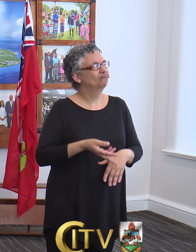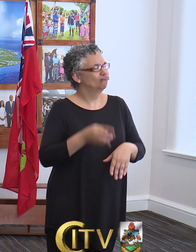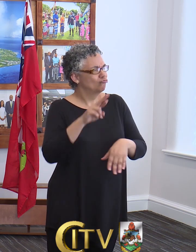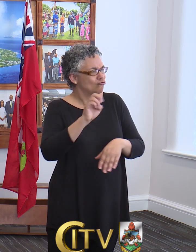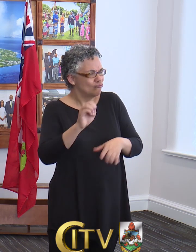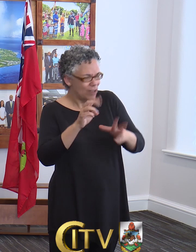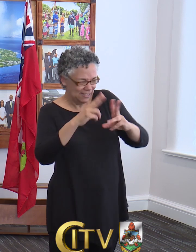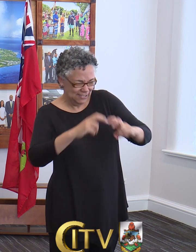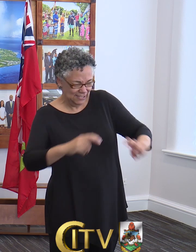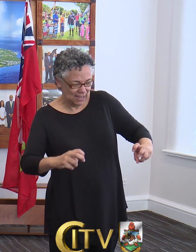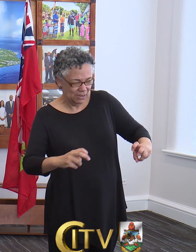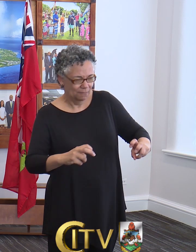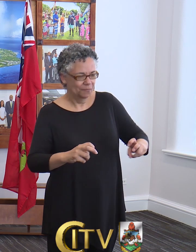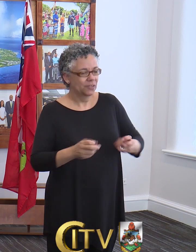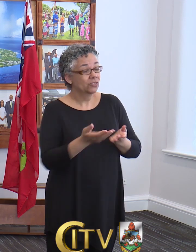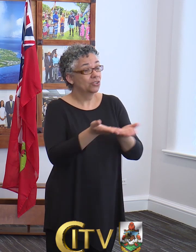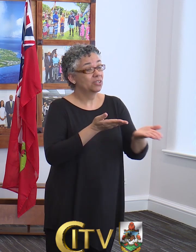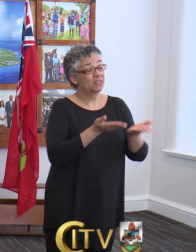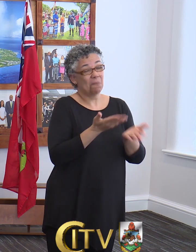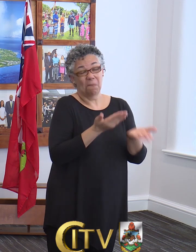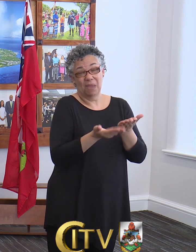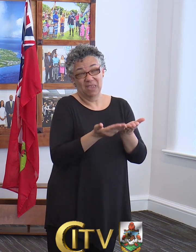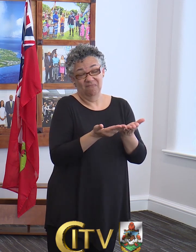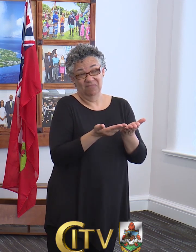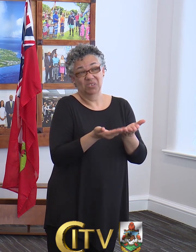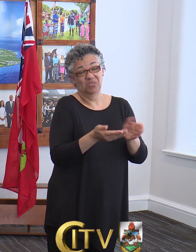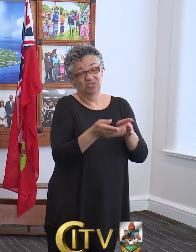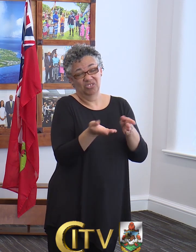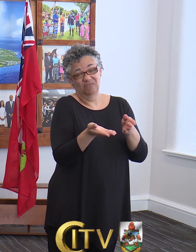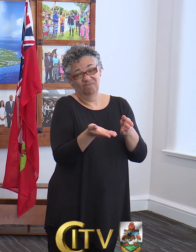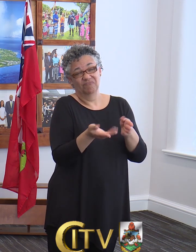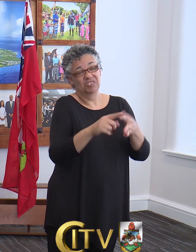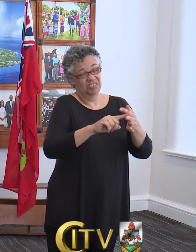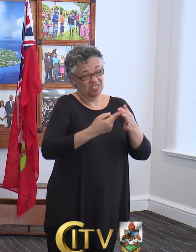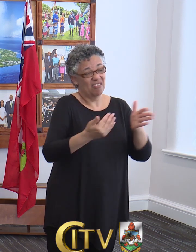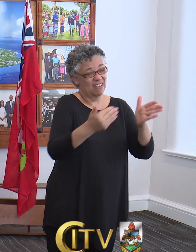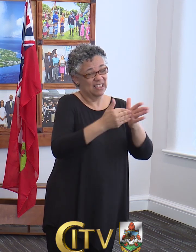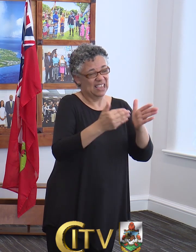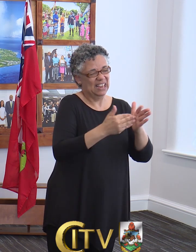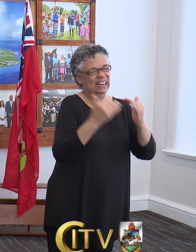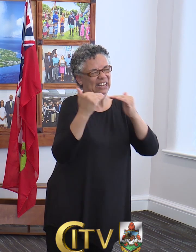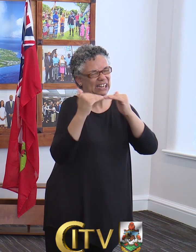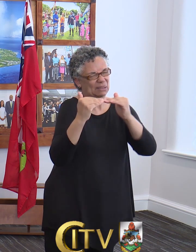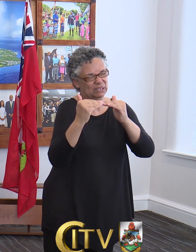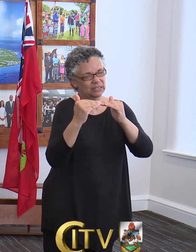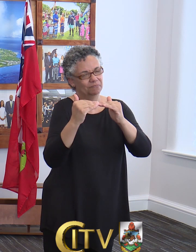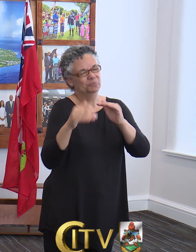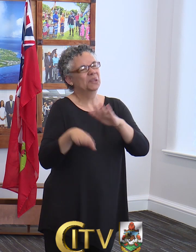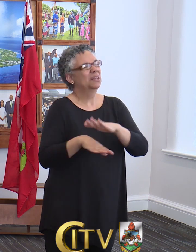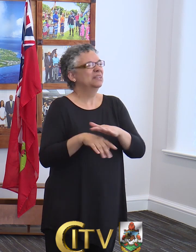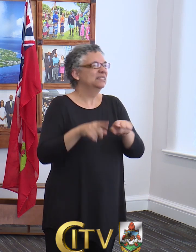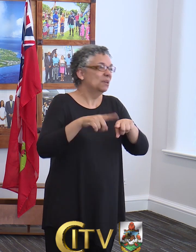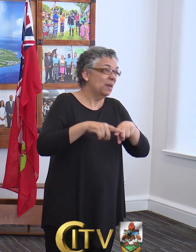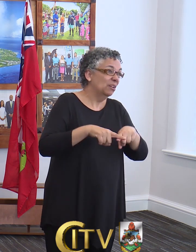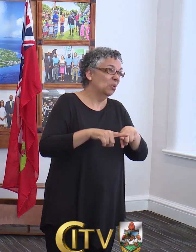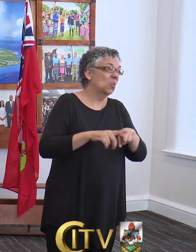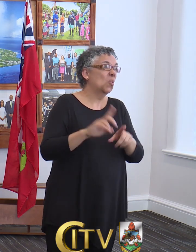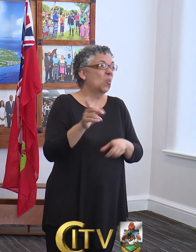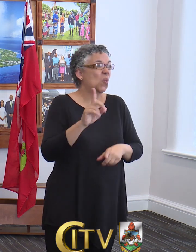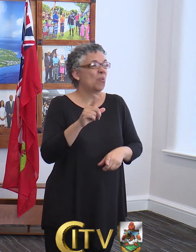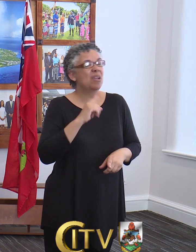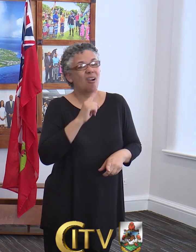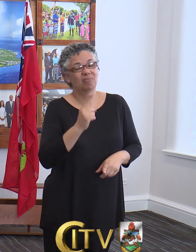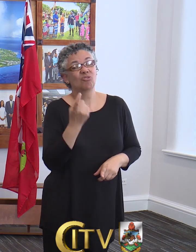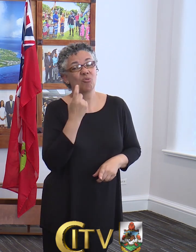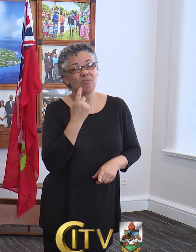services that may be able to restart it at a limited basis based upon where we stand currently. However, those